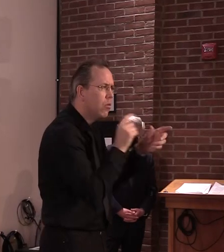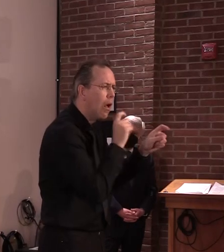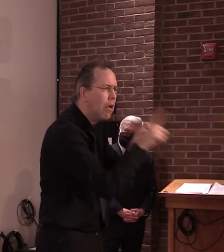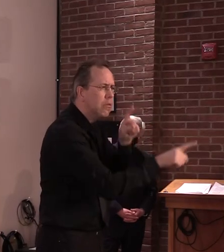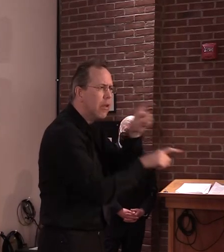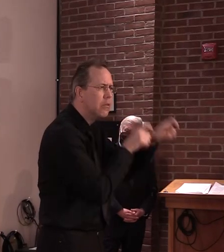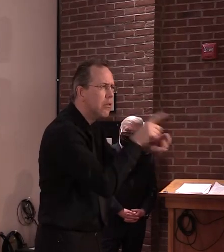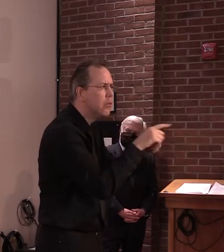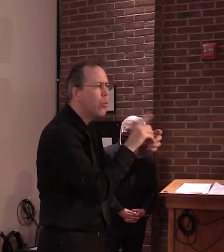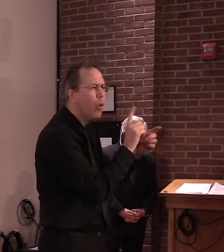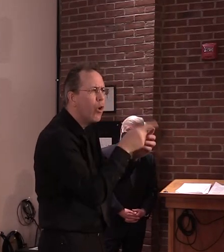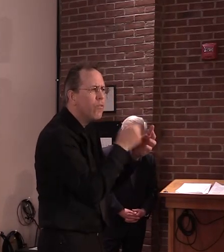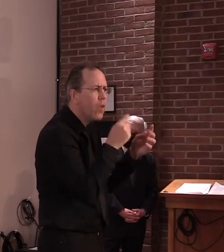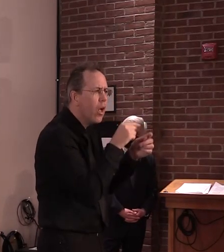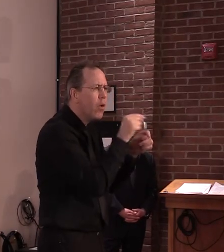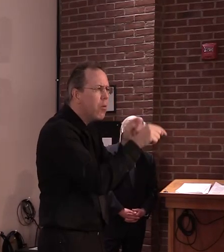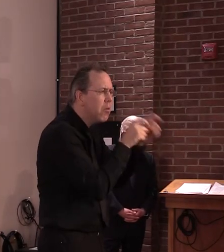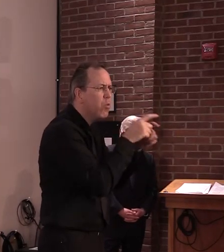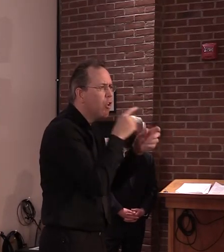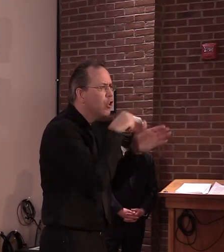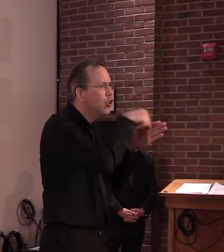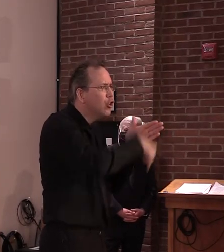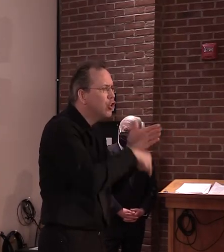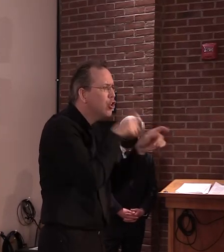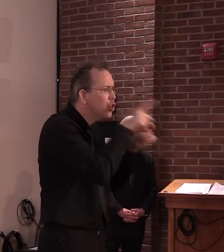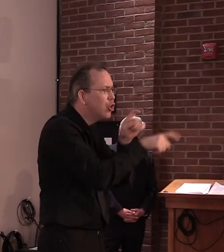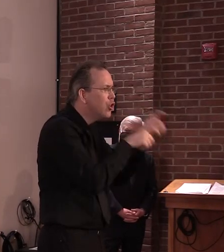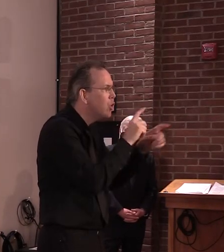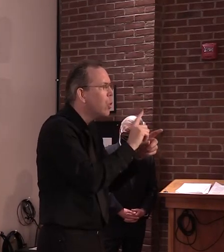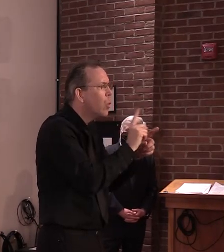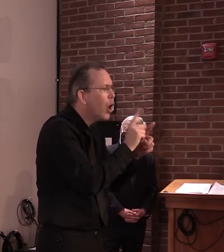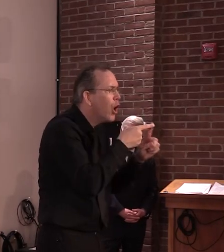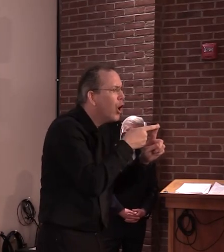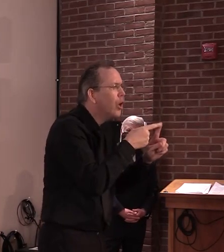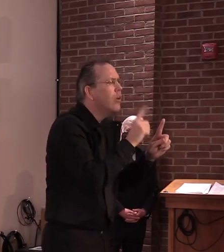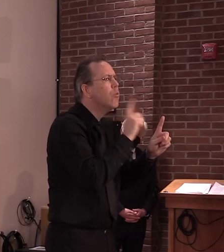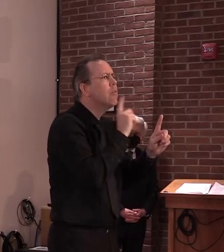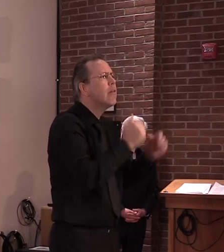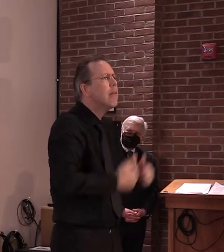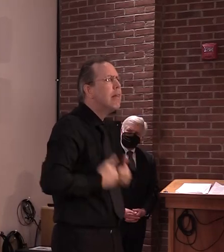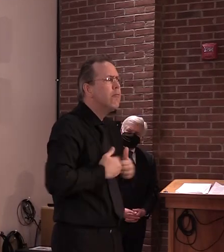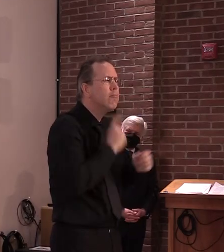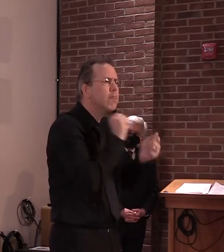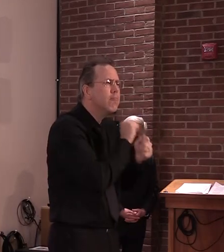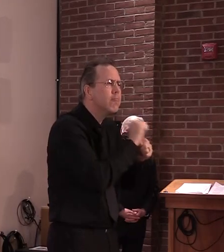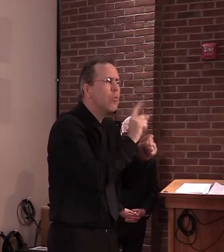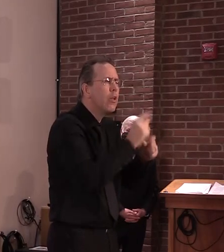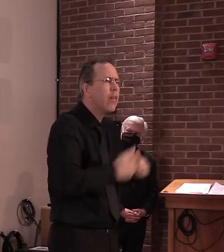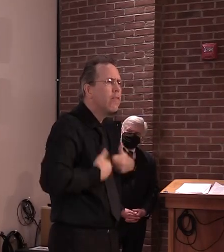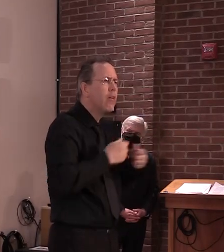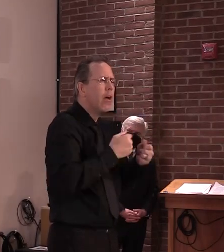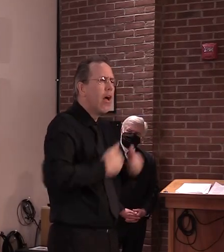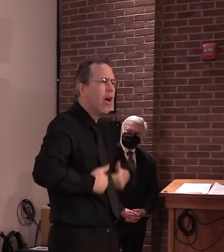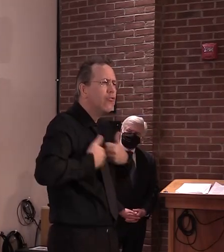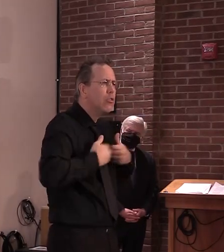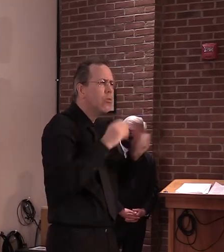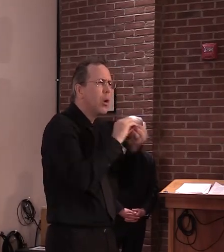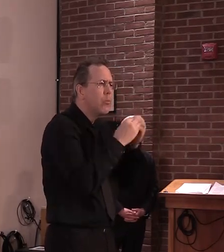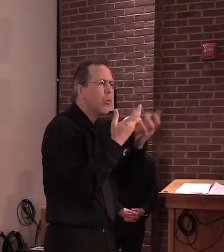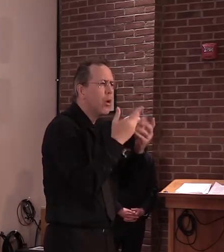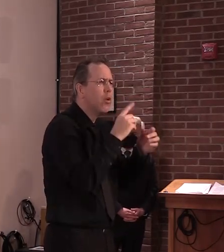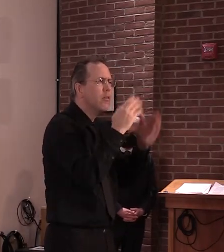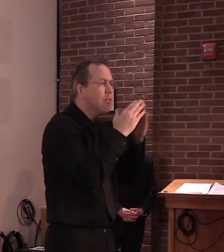you're going to get, it will include where you live. And then, as the governor was just alluding to,